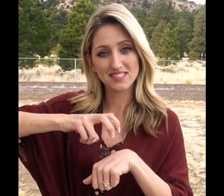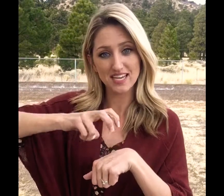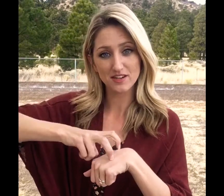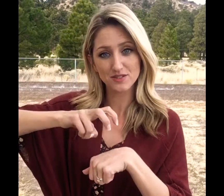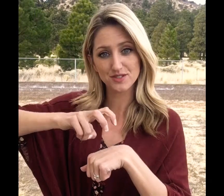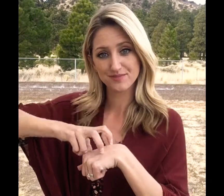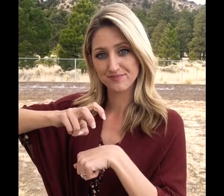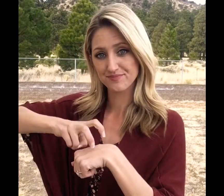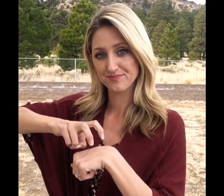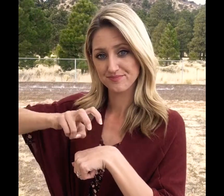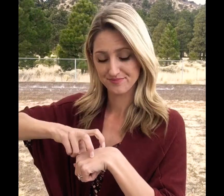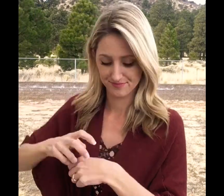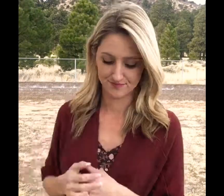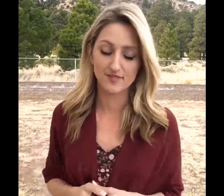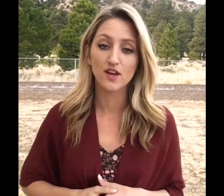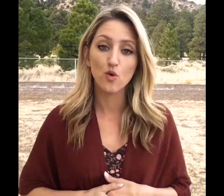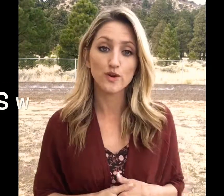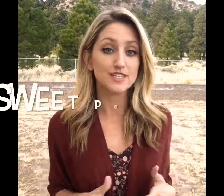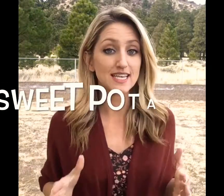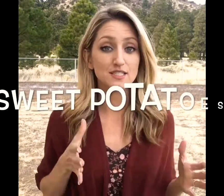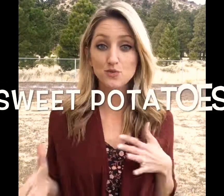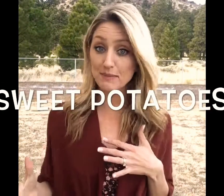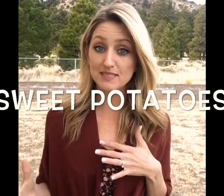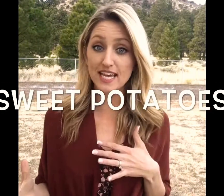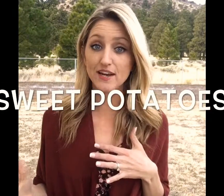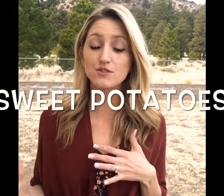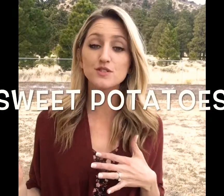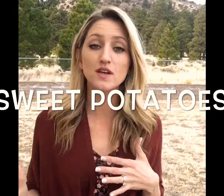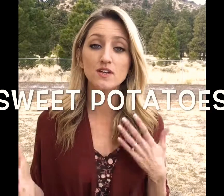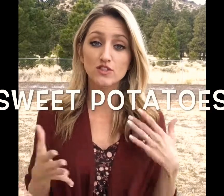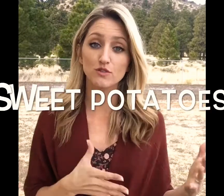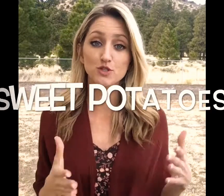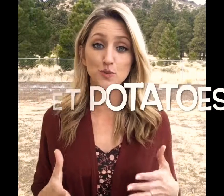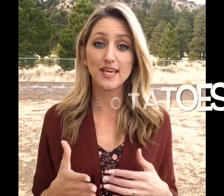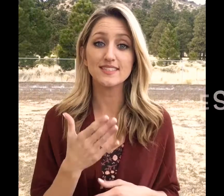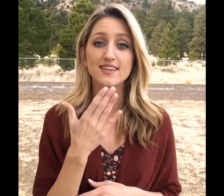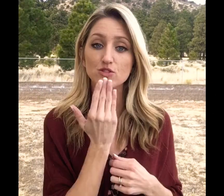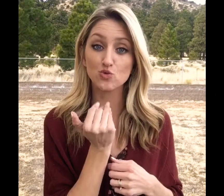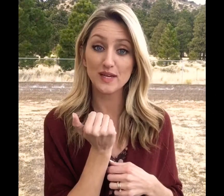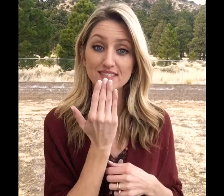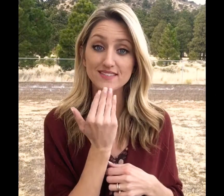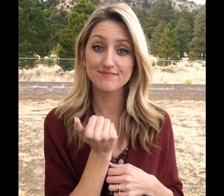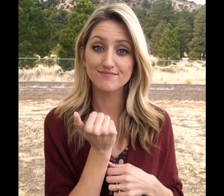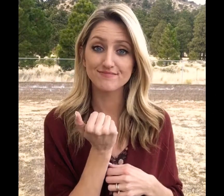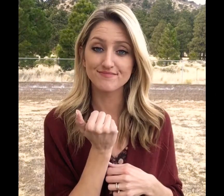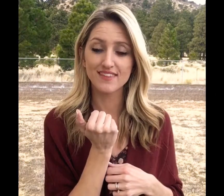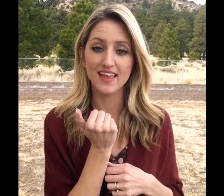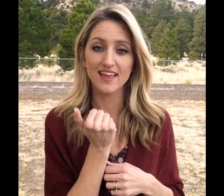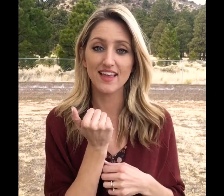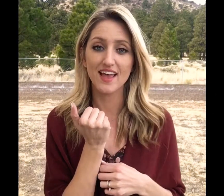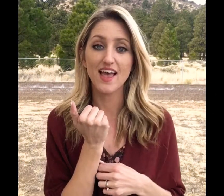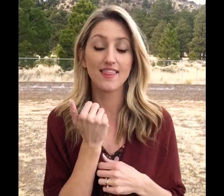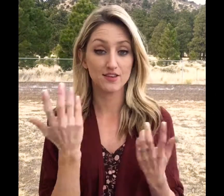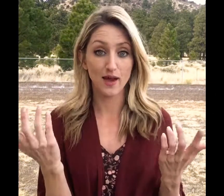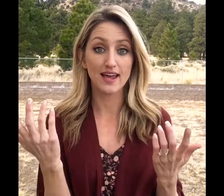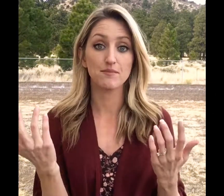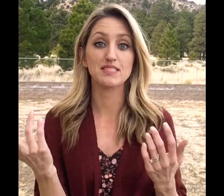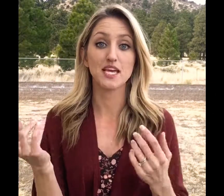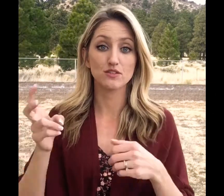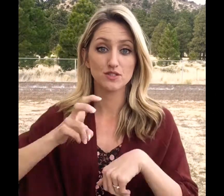Potatoes. Or you could say sweet potatoes. So sweet. Sweet. And then you add in potatoes.